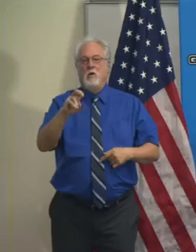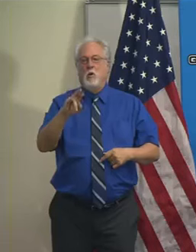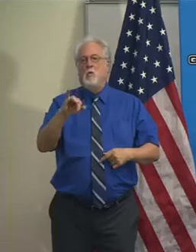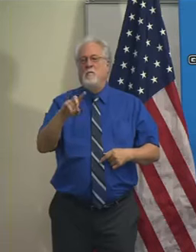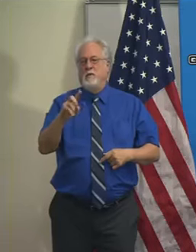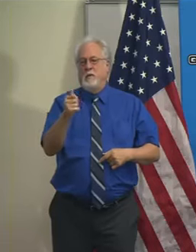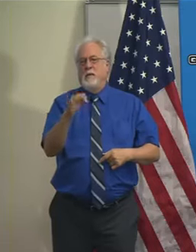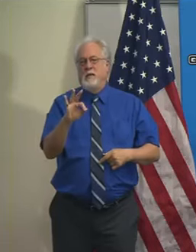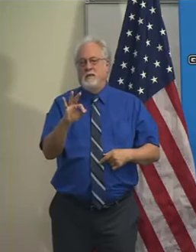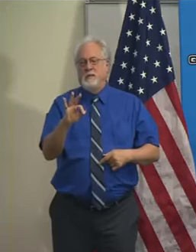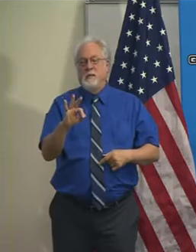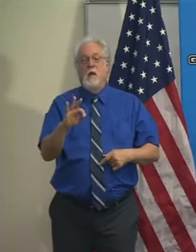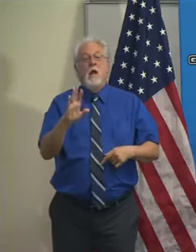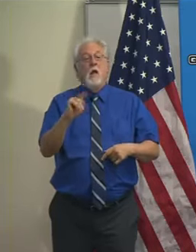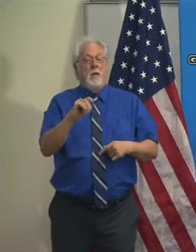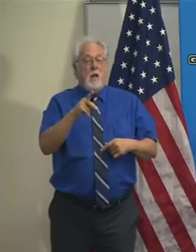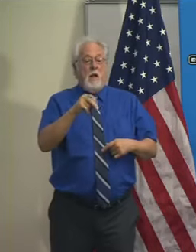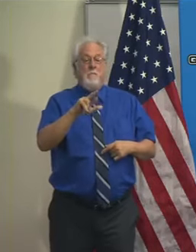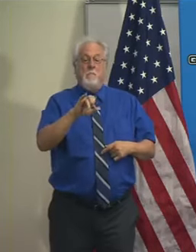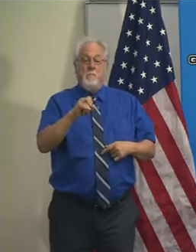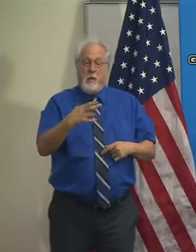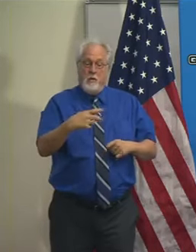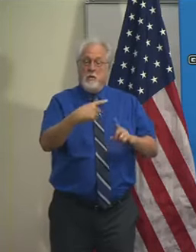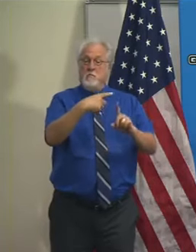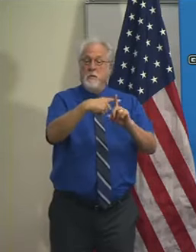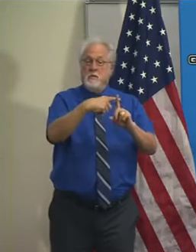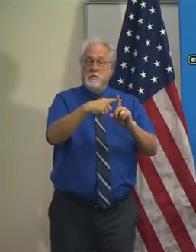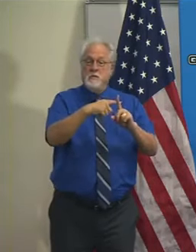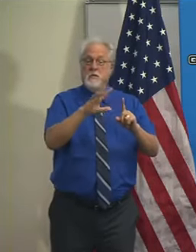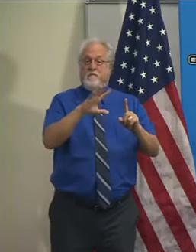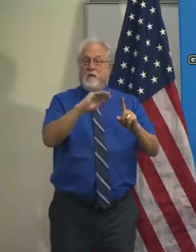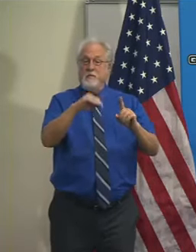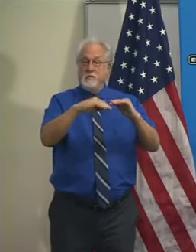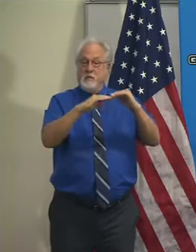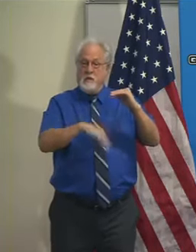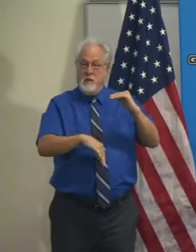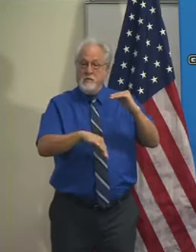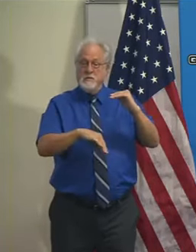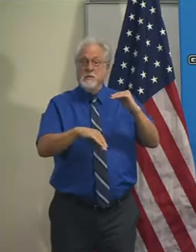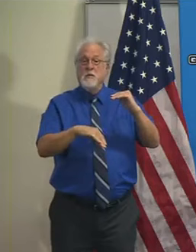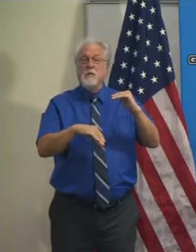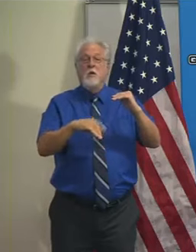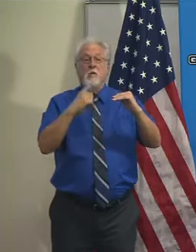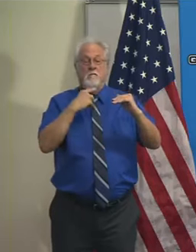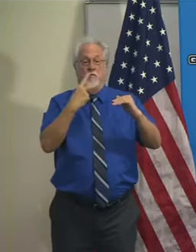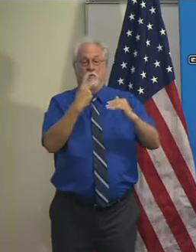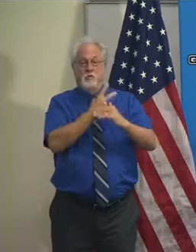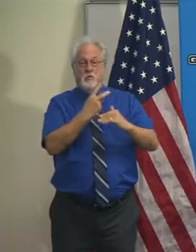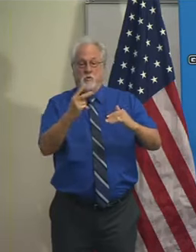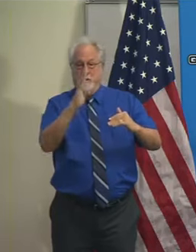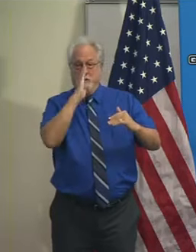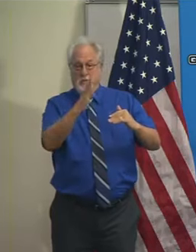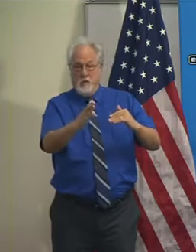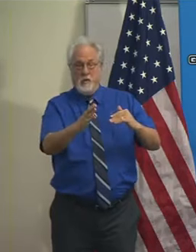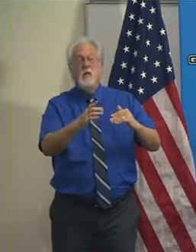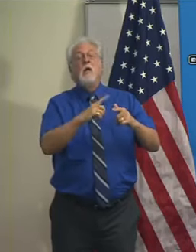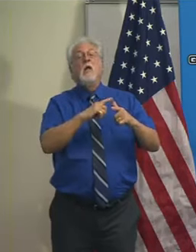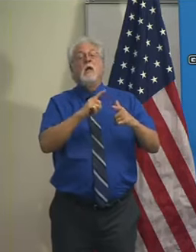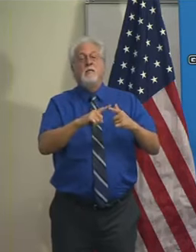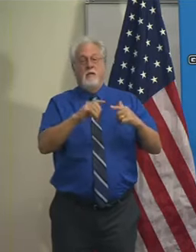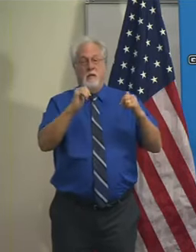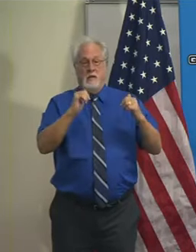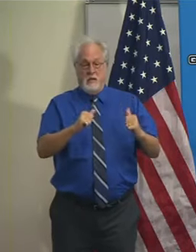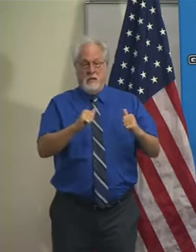-19. But in those parishes with a positivity rate of 5% or lower for two consecutive weeks, they may